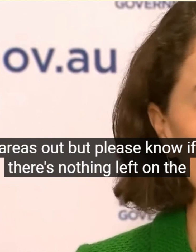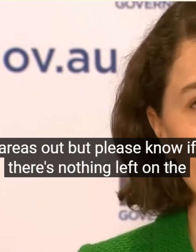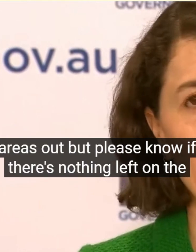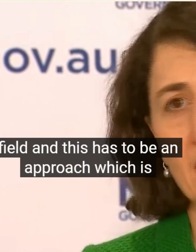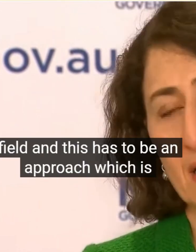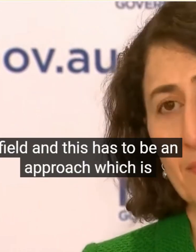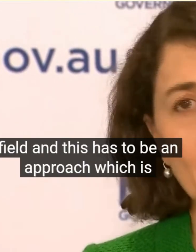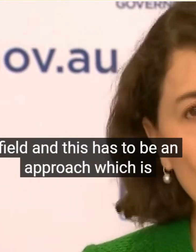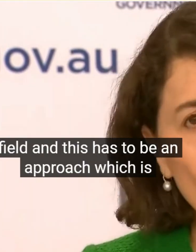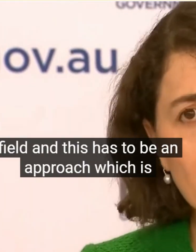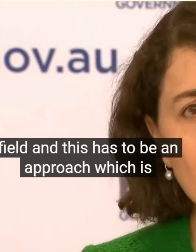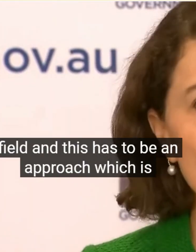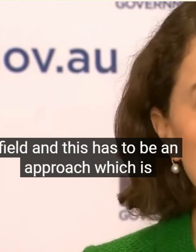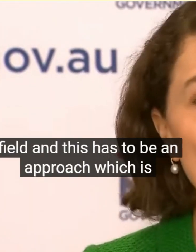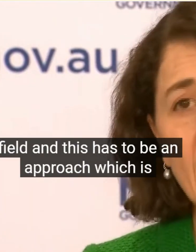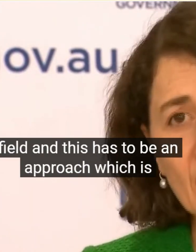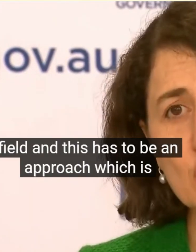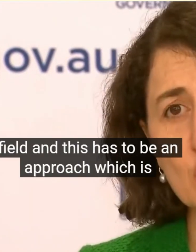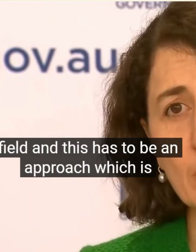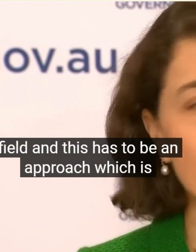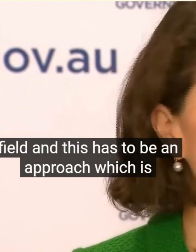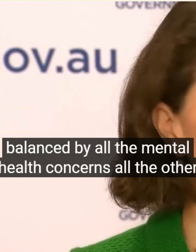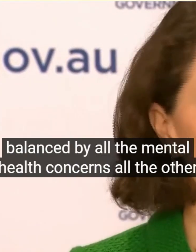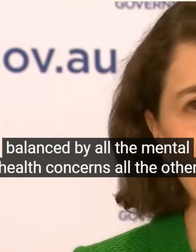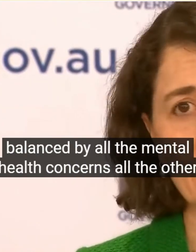By All The Mental Health Concerns All